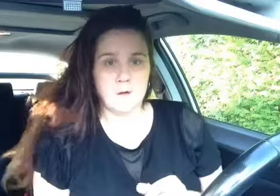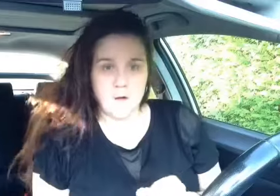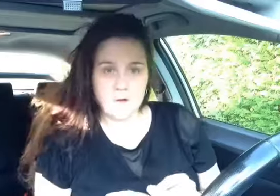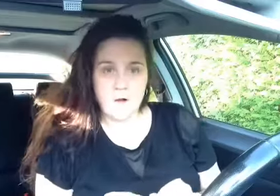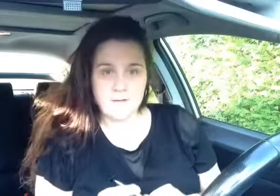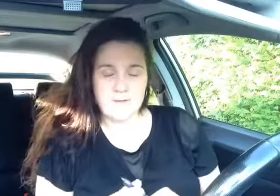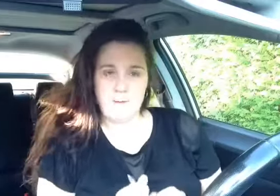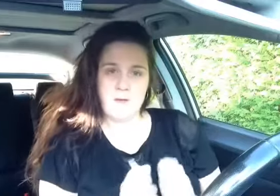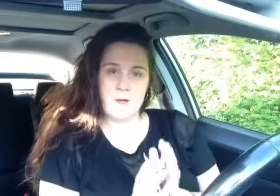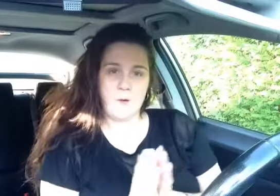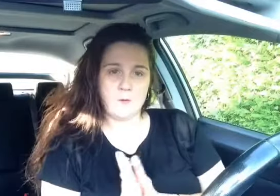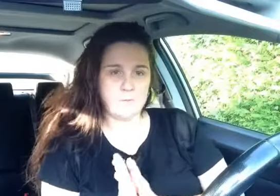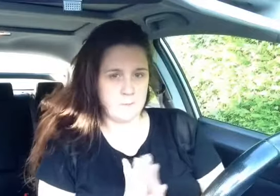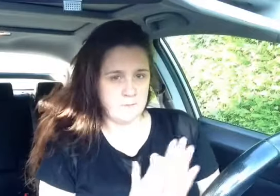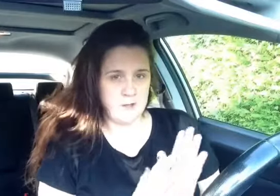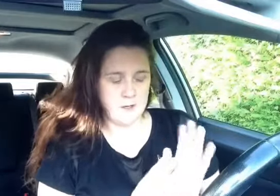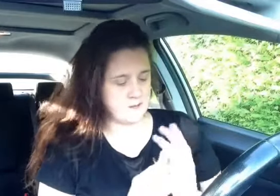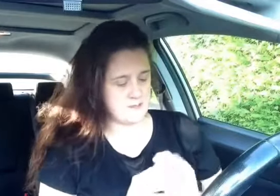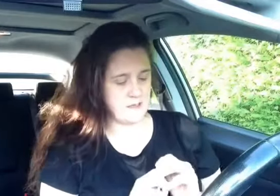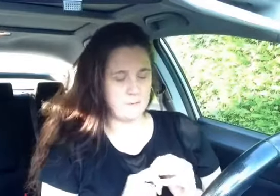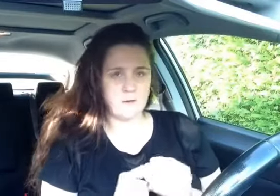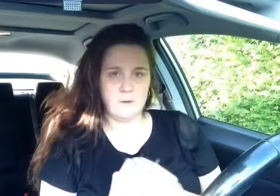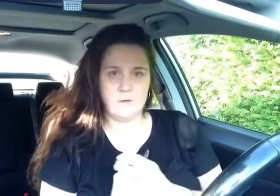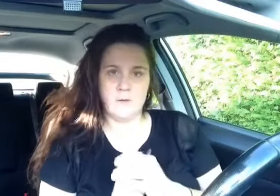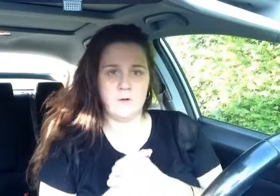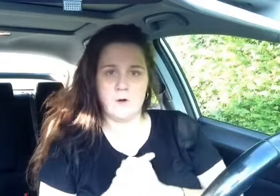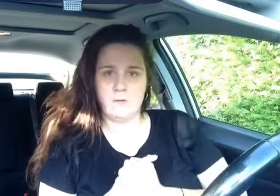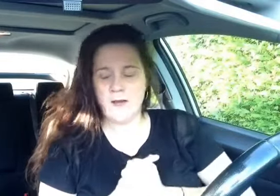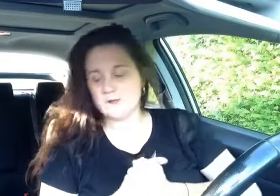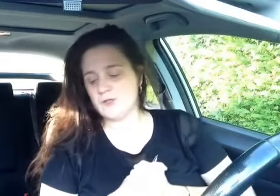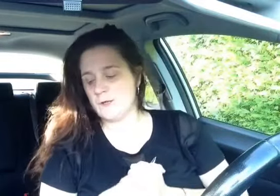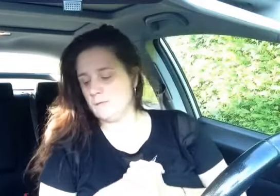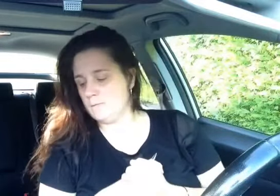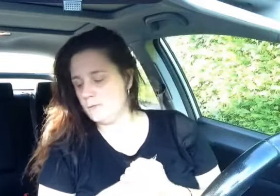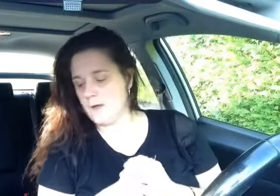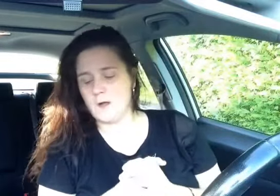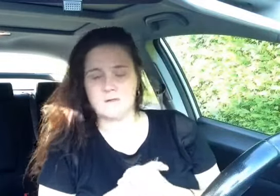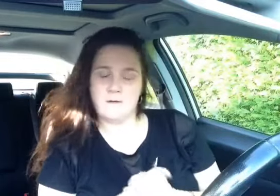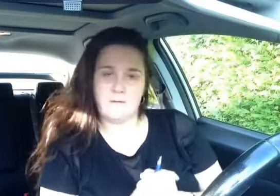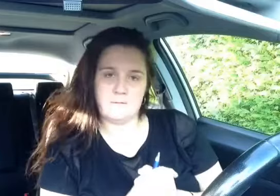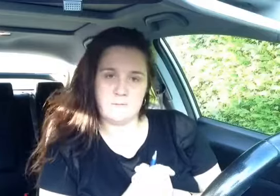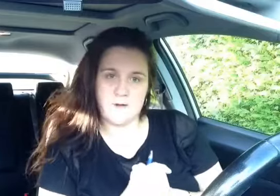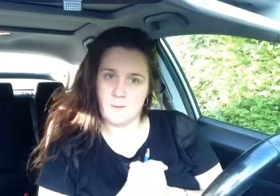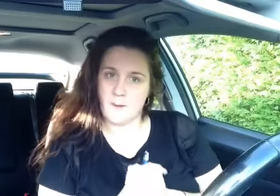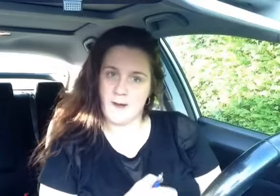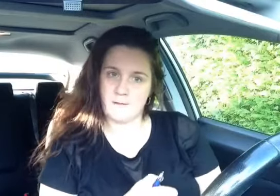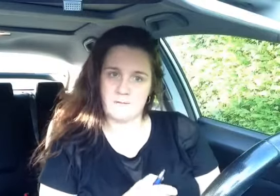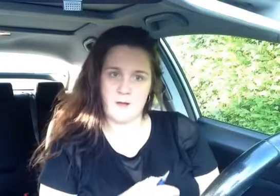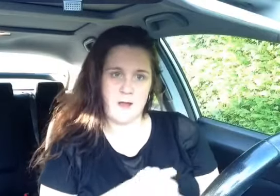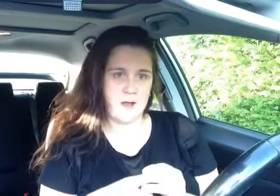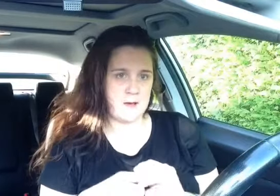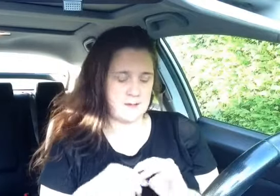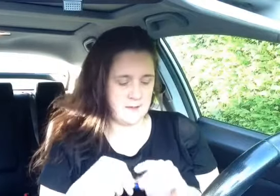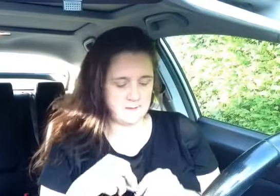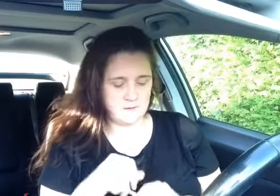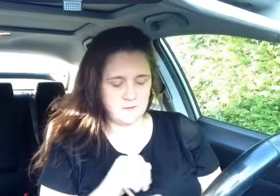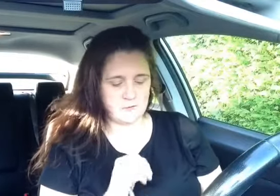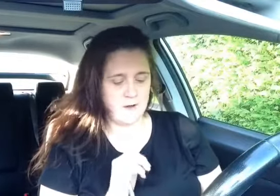Hi guys, Em here. Welcome to my video. Today I'm going to be doing a reaction for the artist Vinnie Paz and it's his track